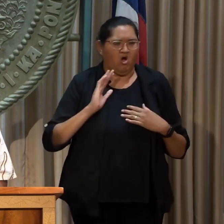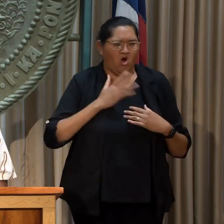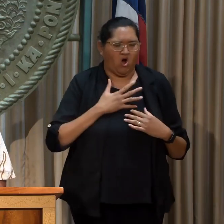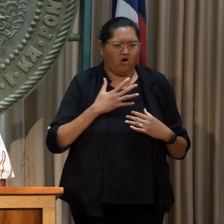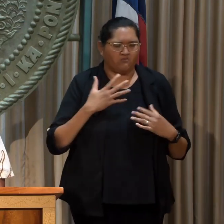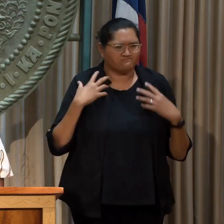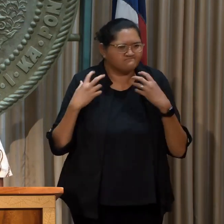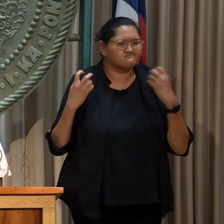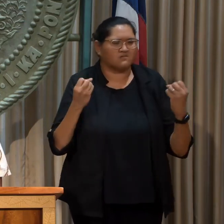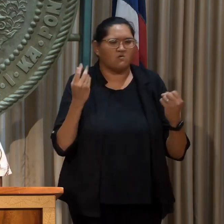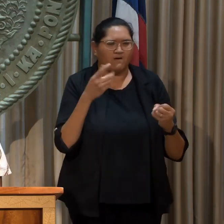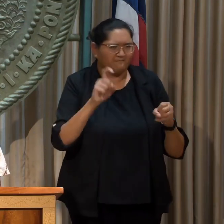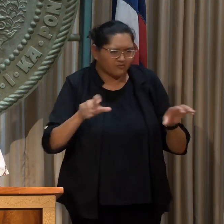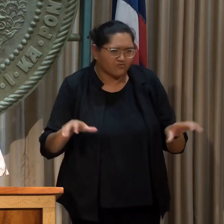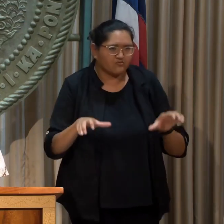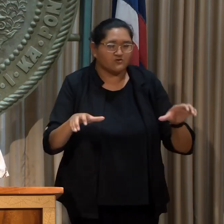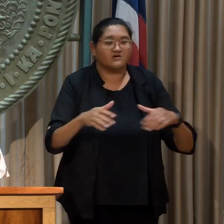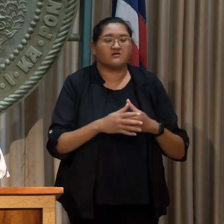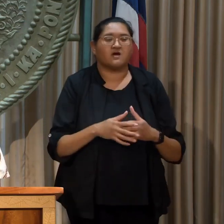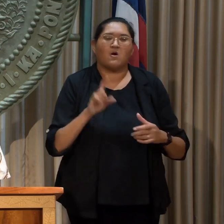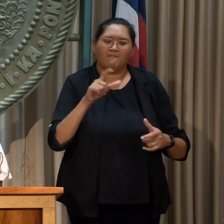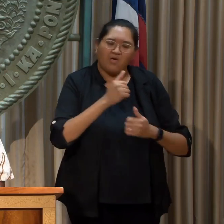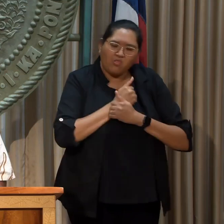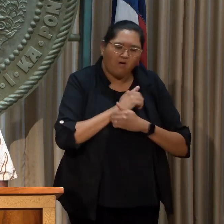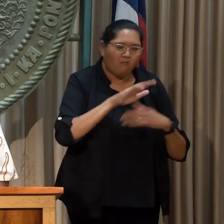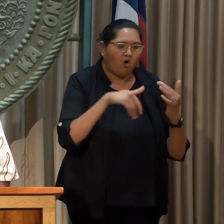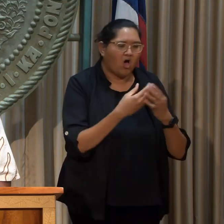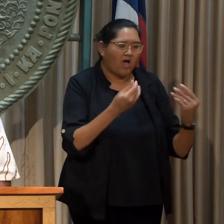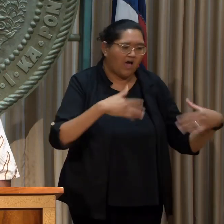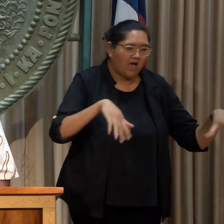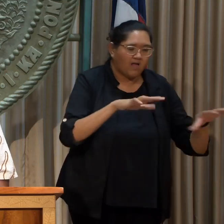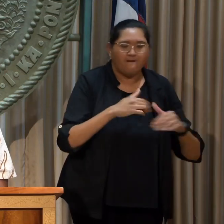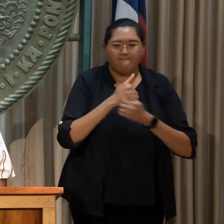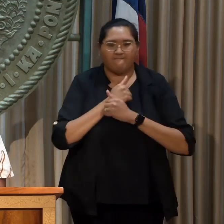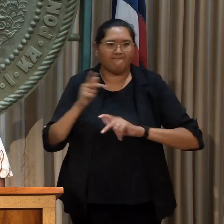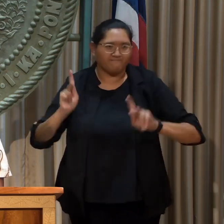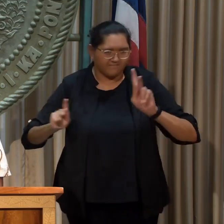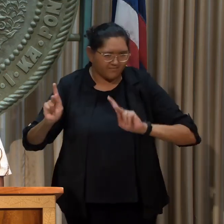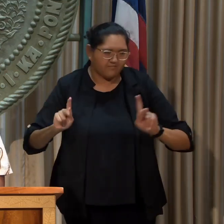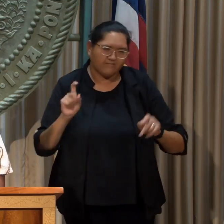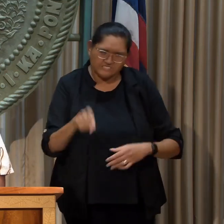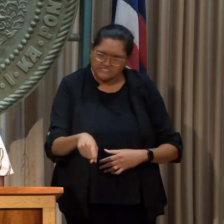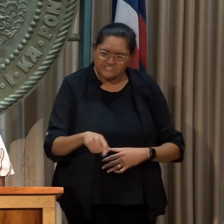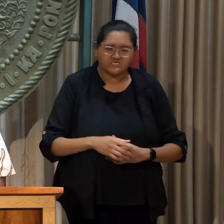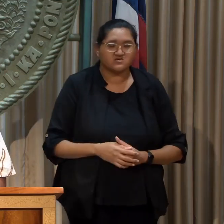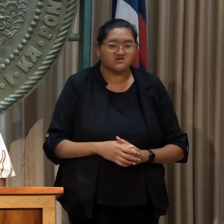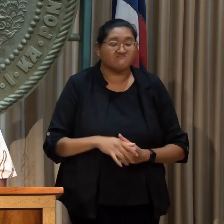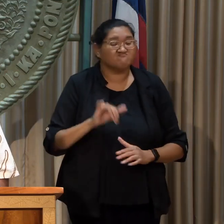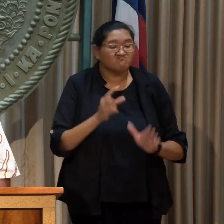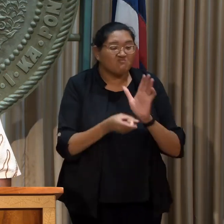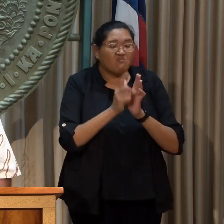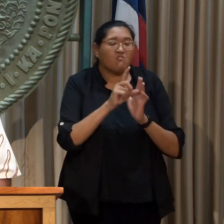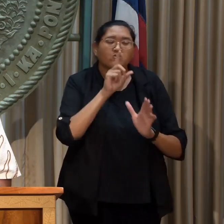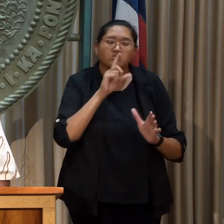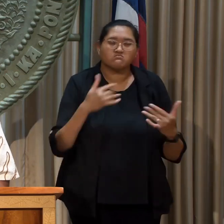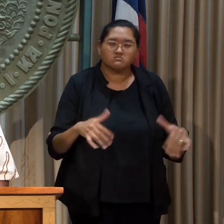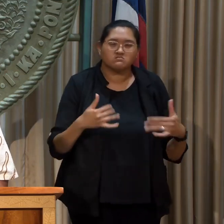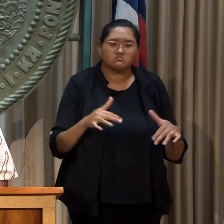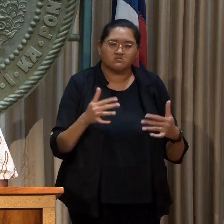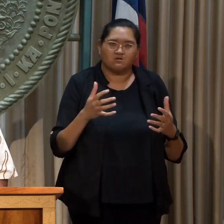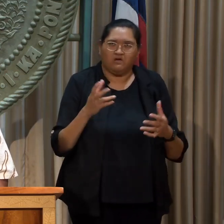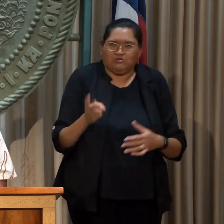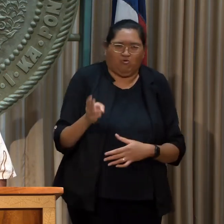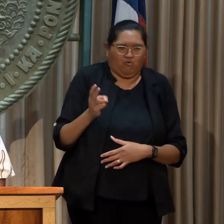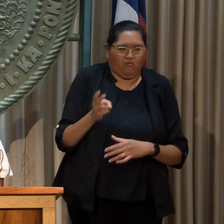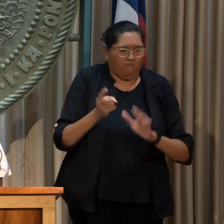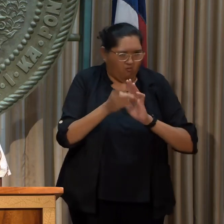is necessary. No ke aloha aina, anonaka nakahoi. This moment is certainly a historical